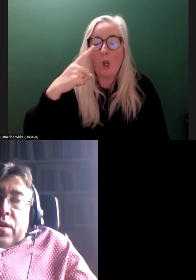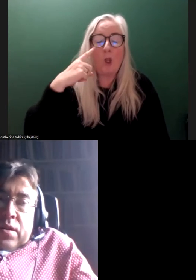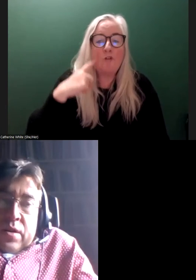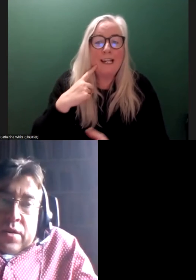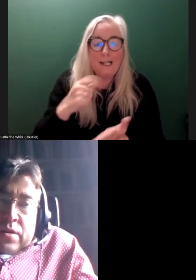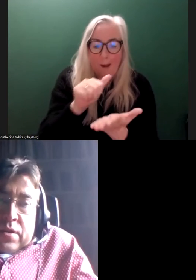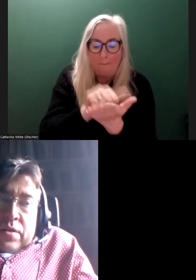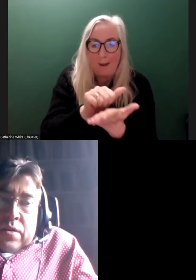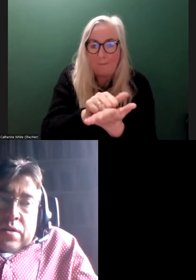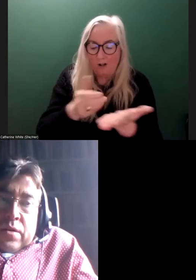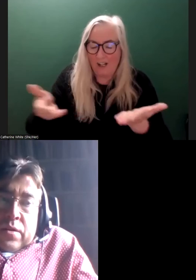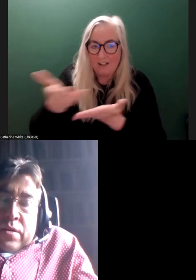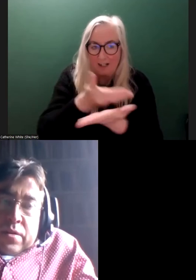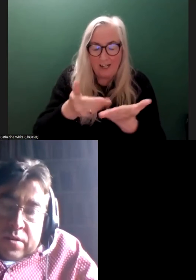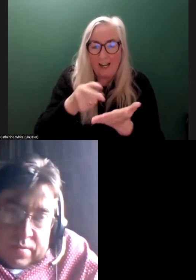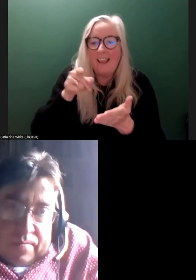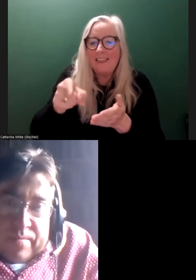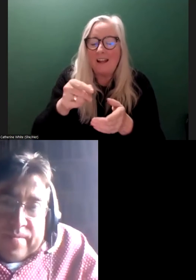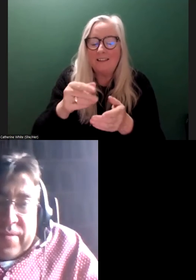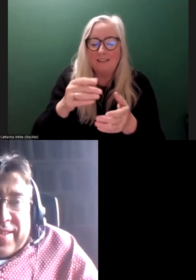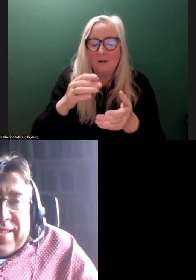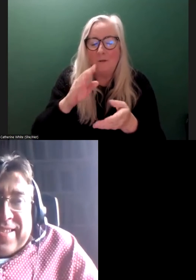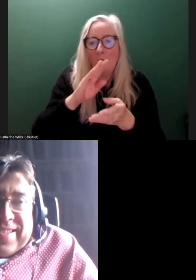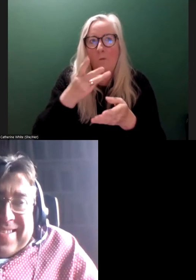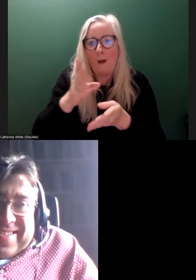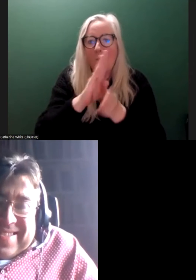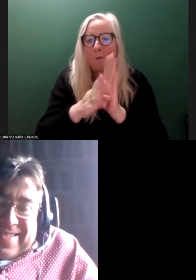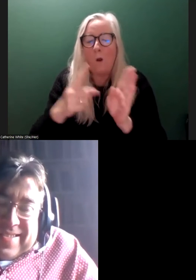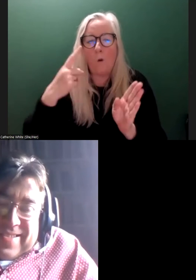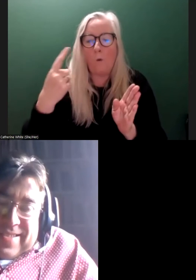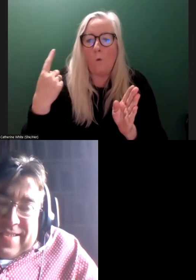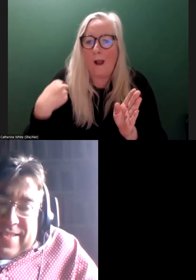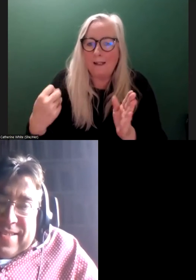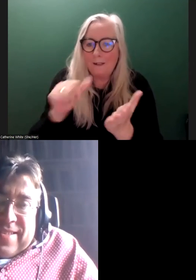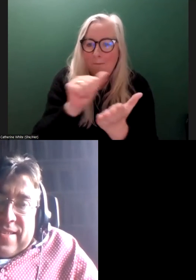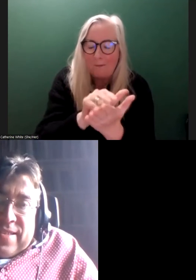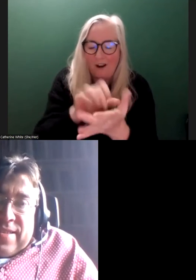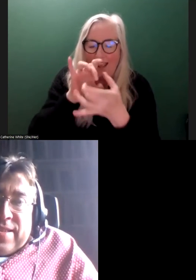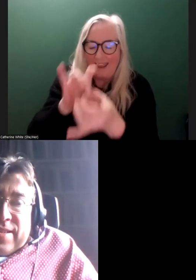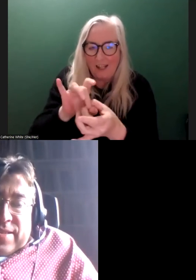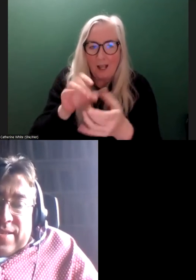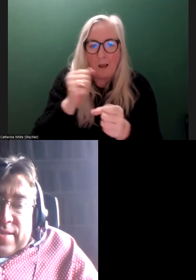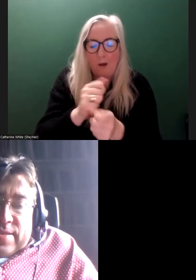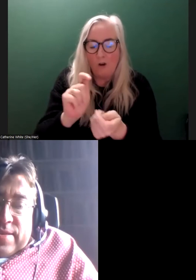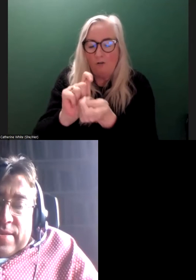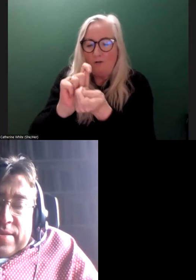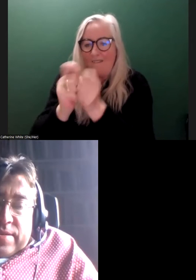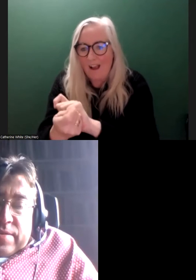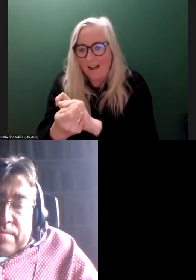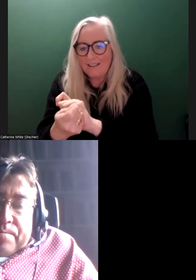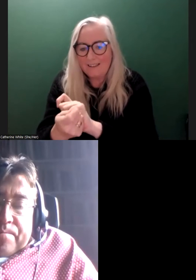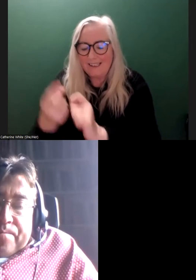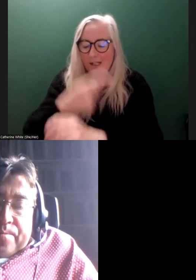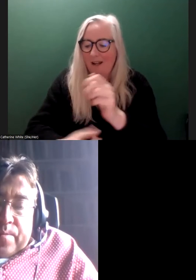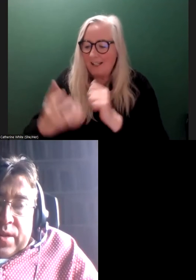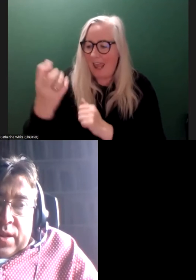a green paper, which is a precursor to a white paper, a policy document about revising the disability allowance in Ireland.